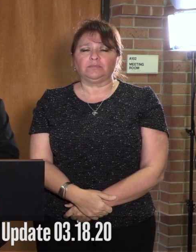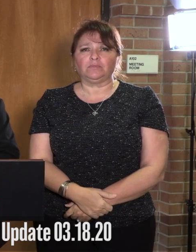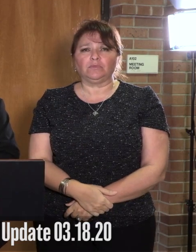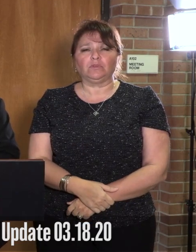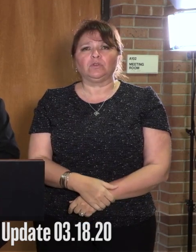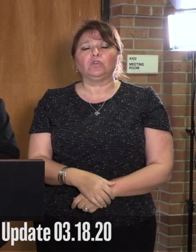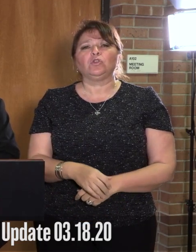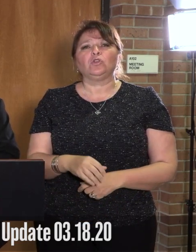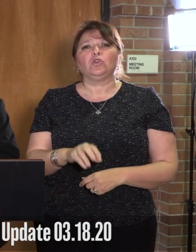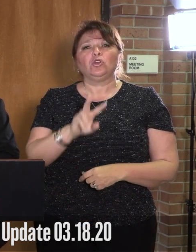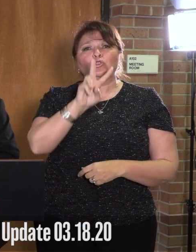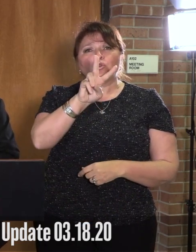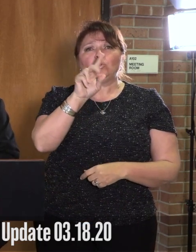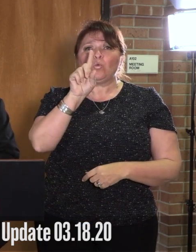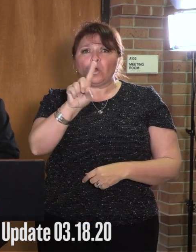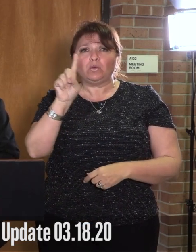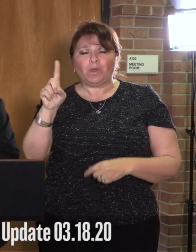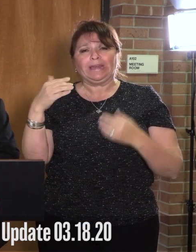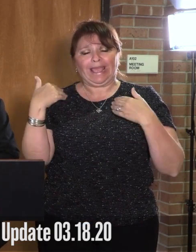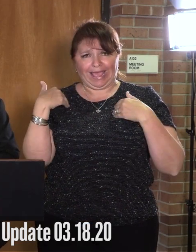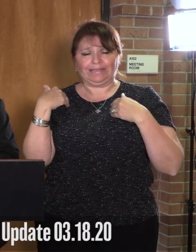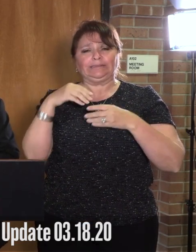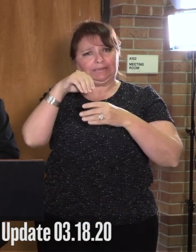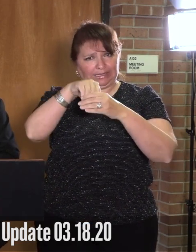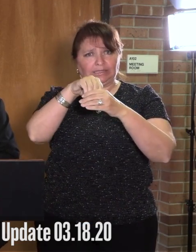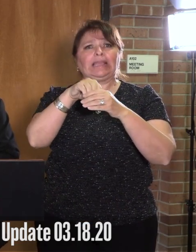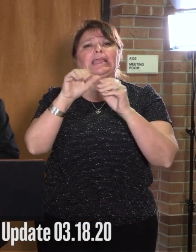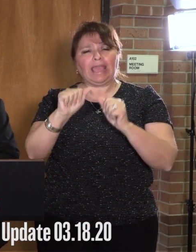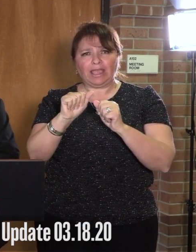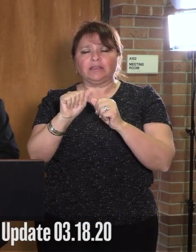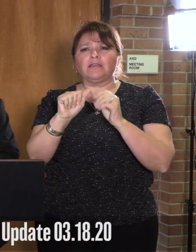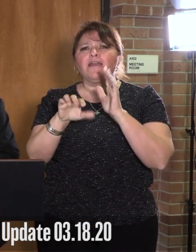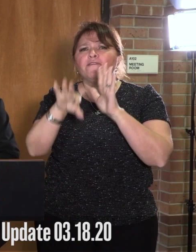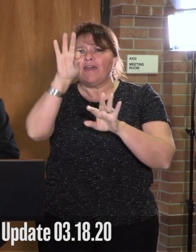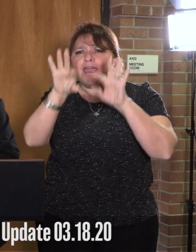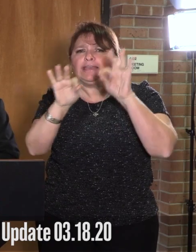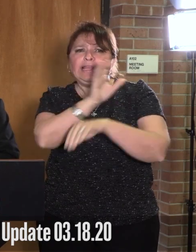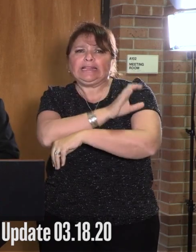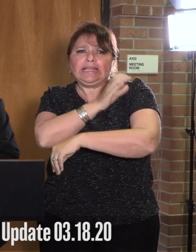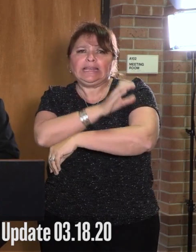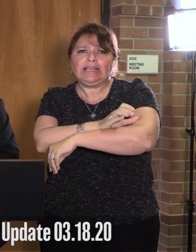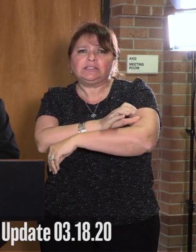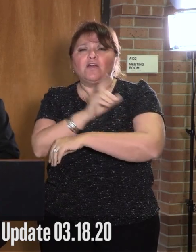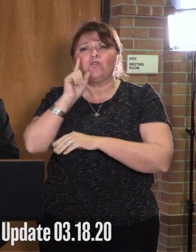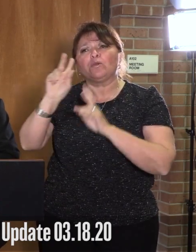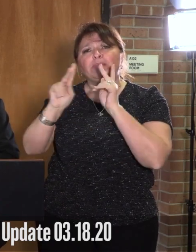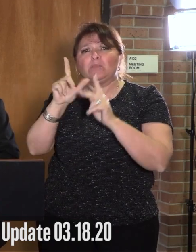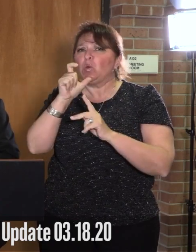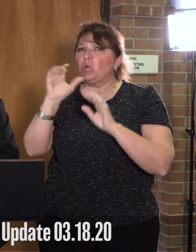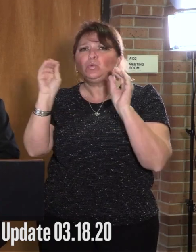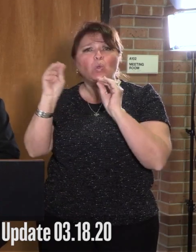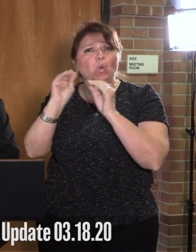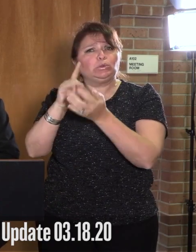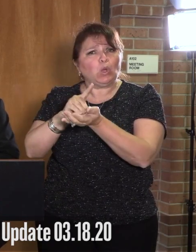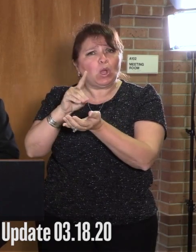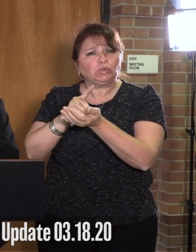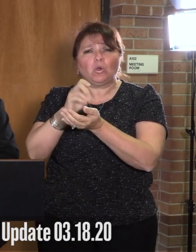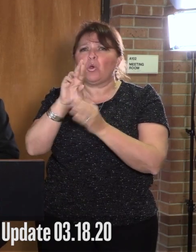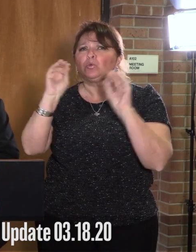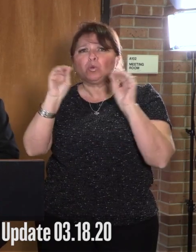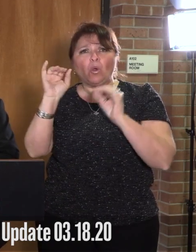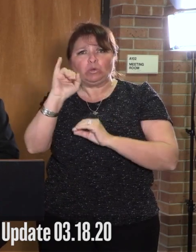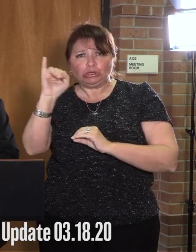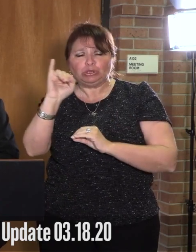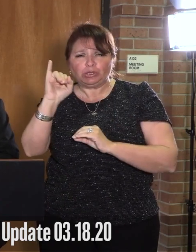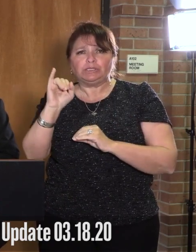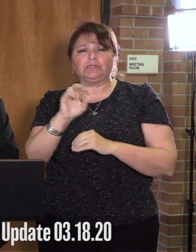2-1-1 has a toolkit in their program to search for clinics to refer residents who do not have an established physician or insurance.